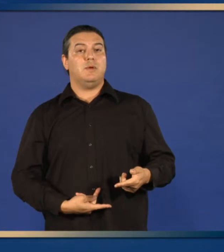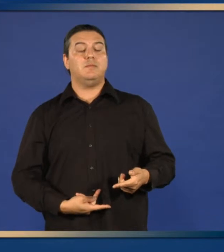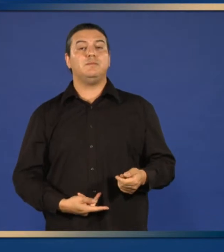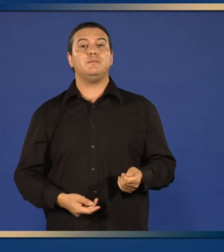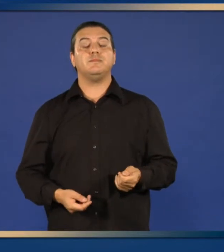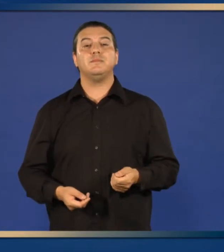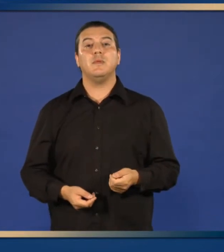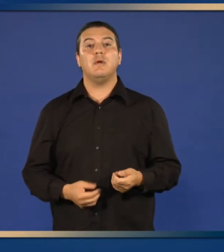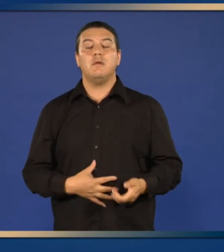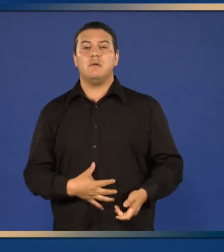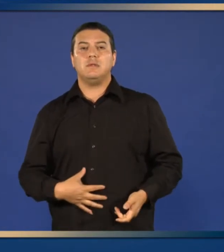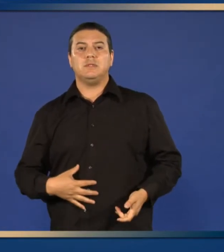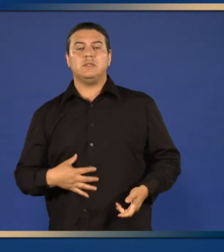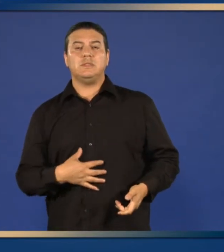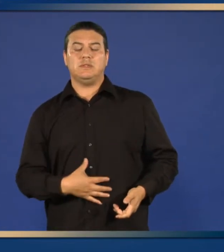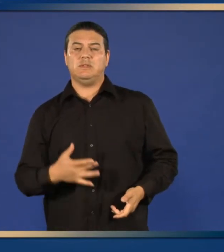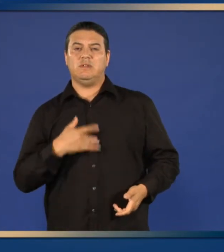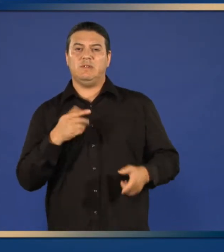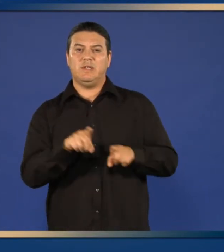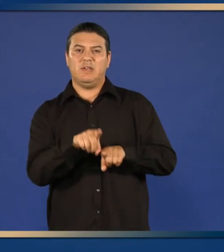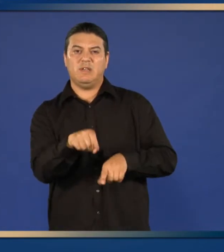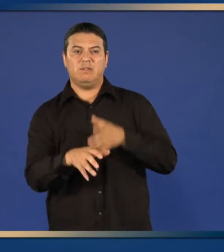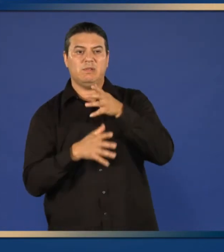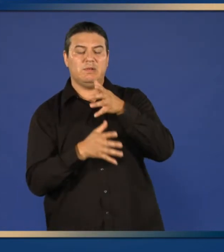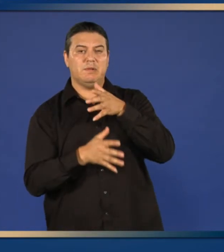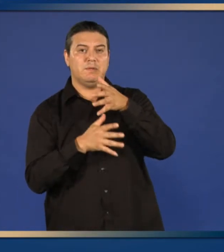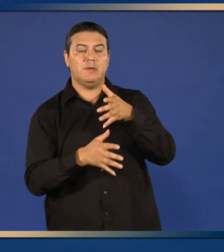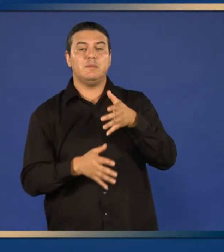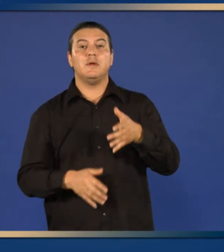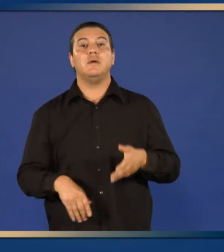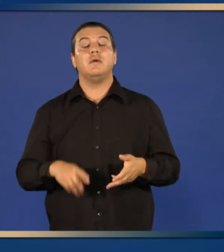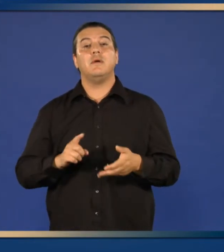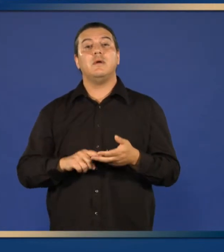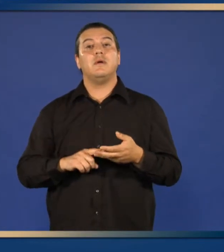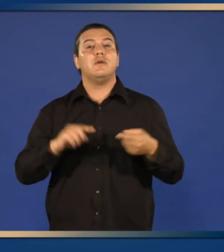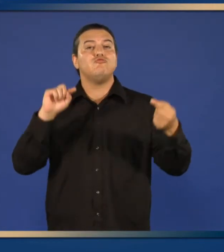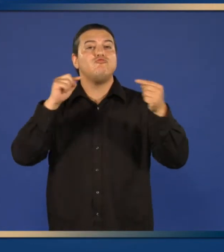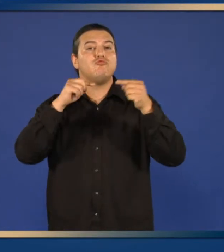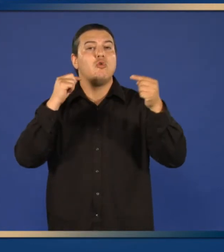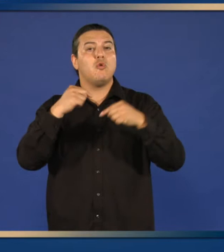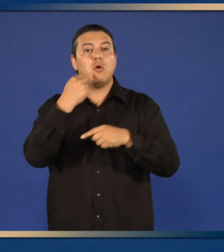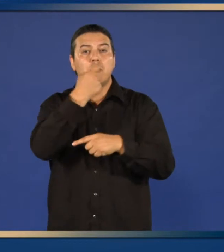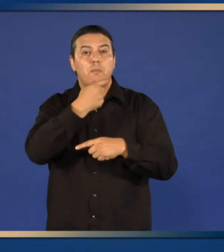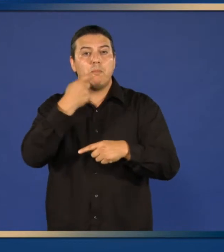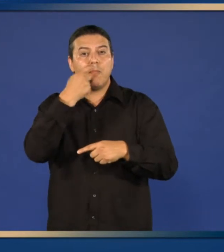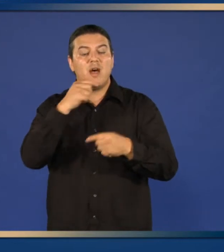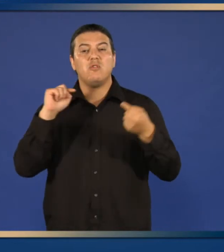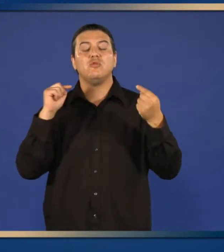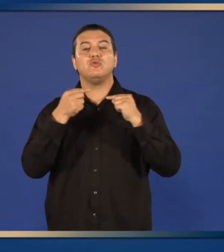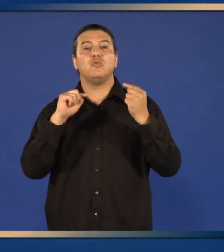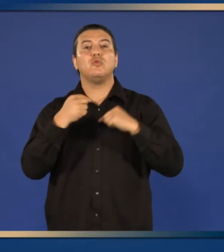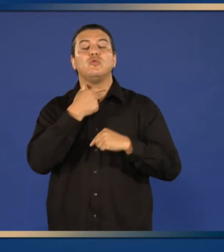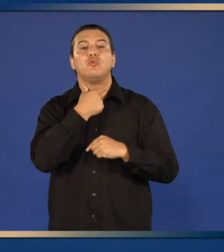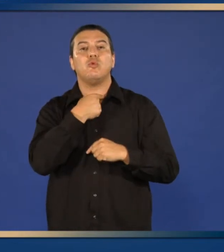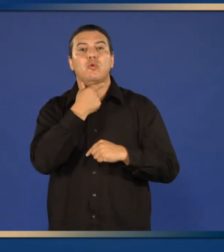nausea sore mouth or throat